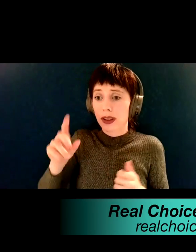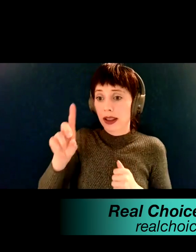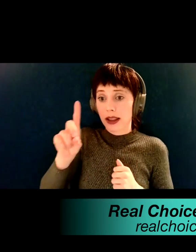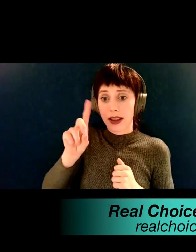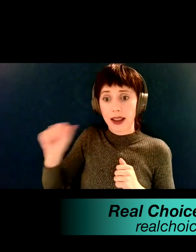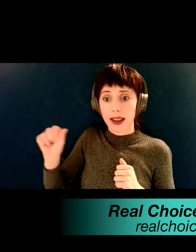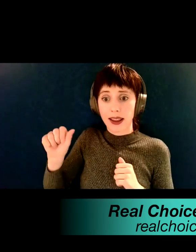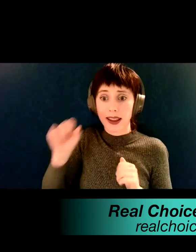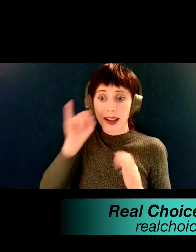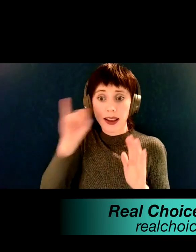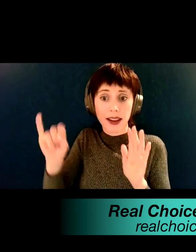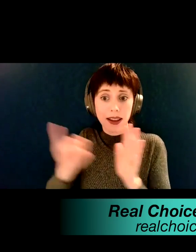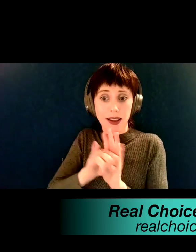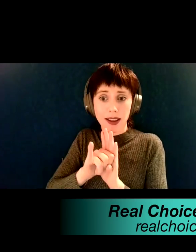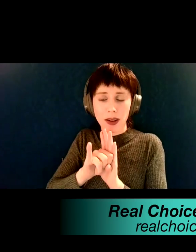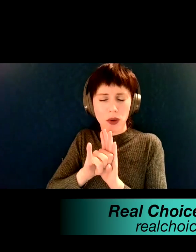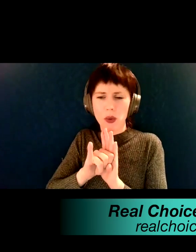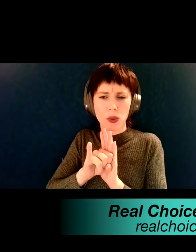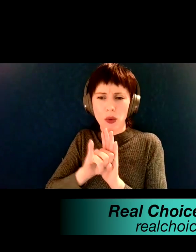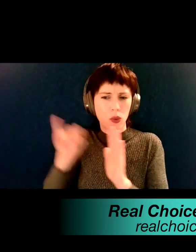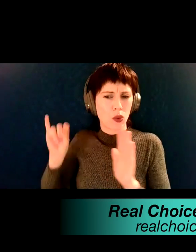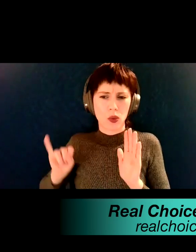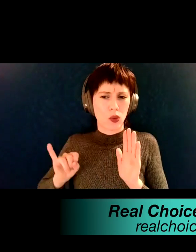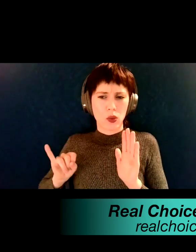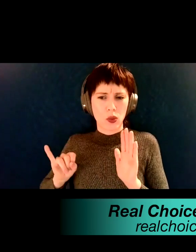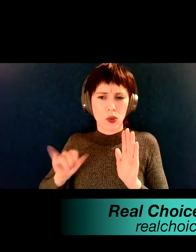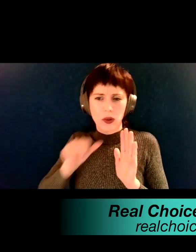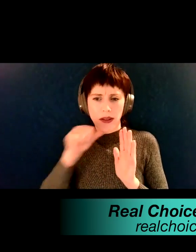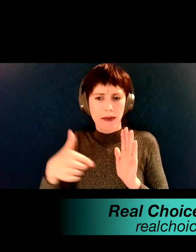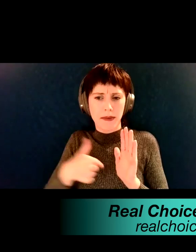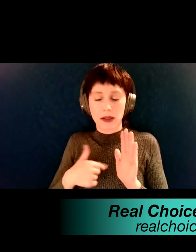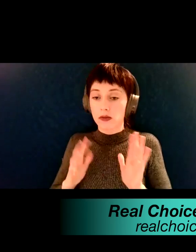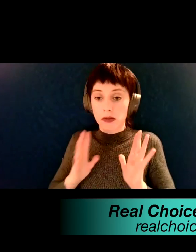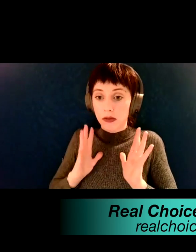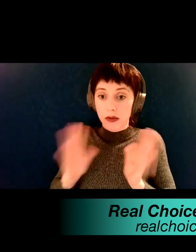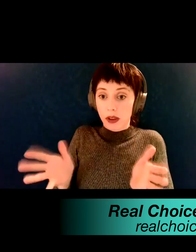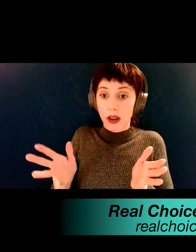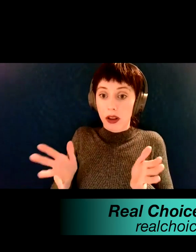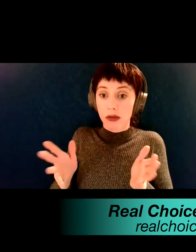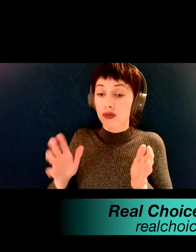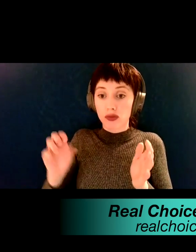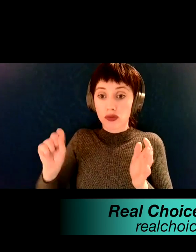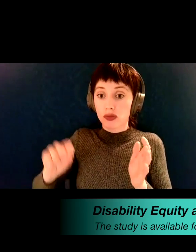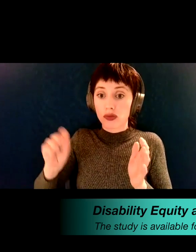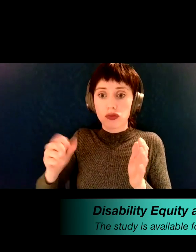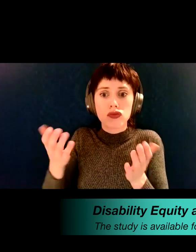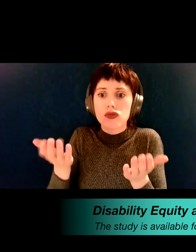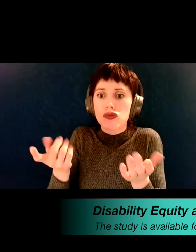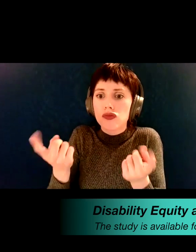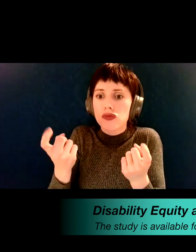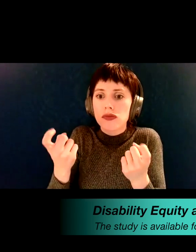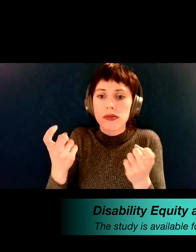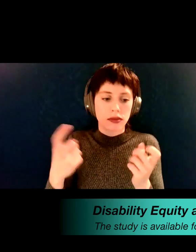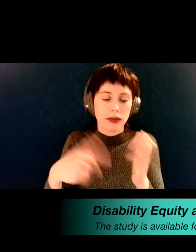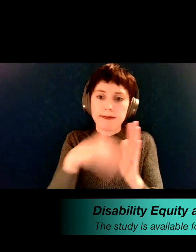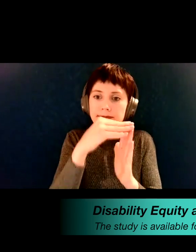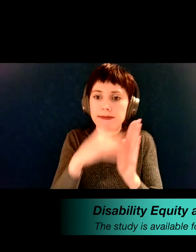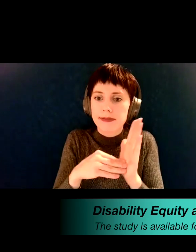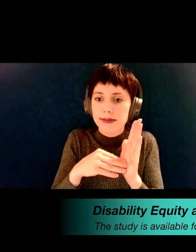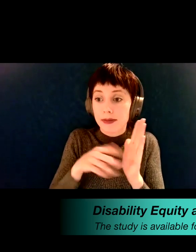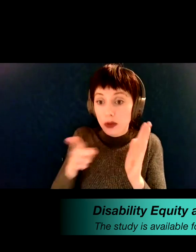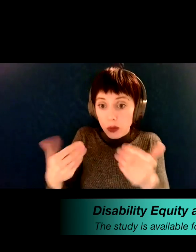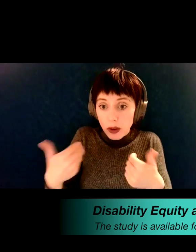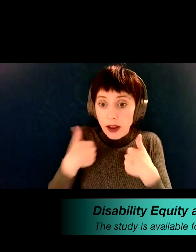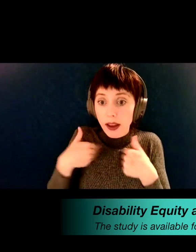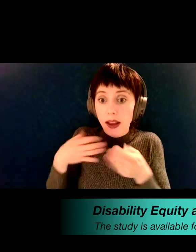still take this survey and let us know, can you get, can you use your sidewalk? Do you even have sidewalk?